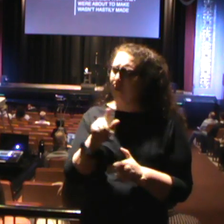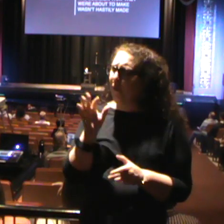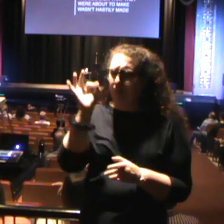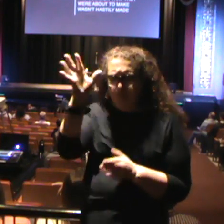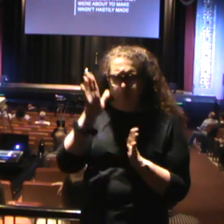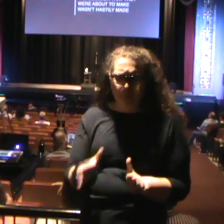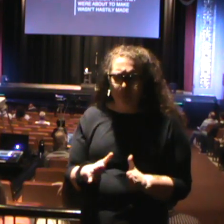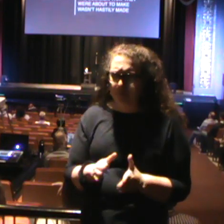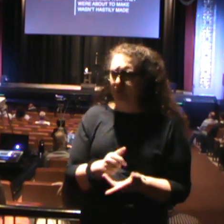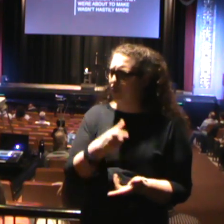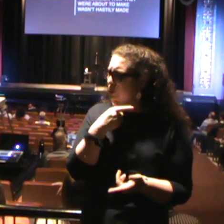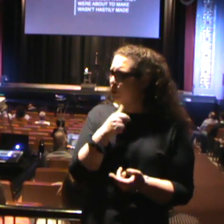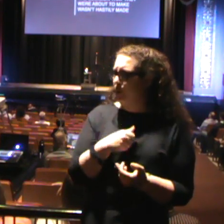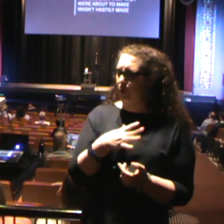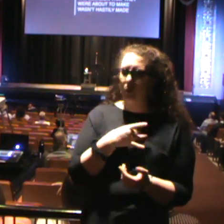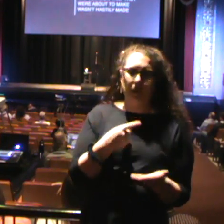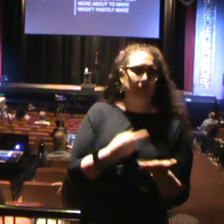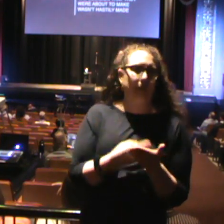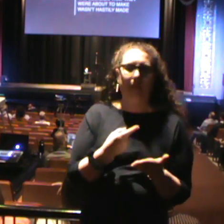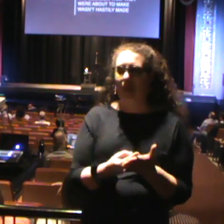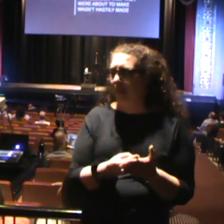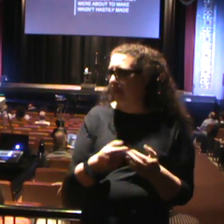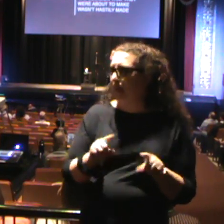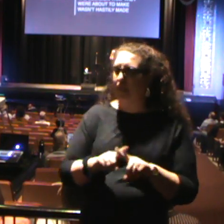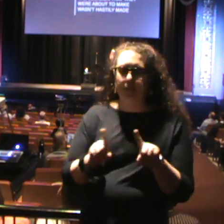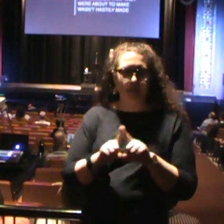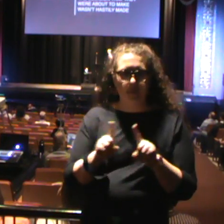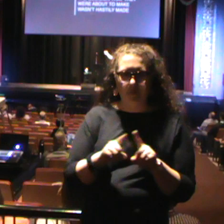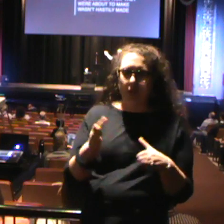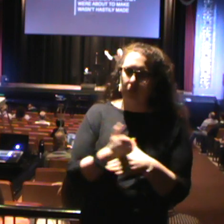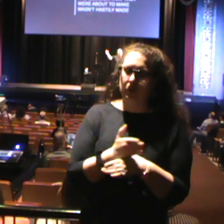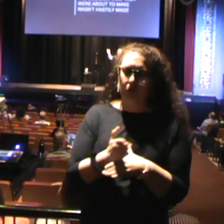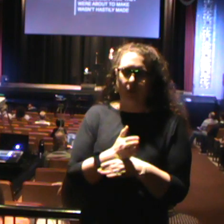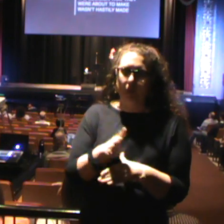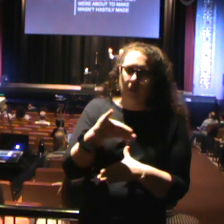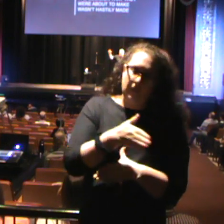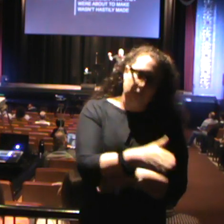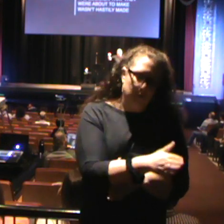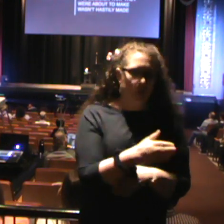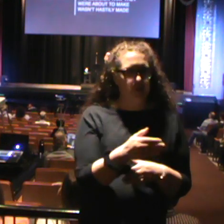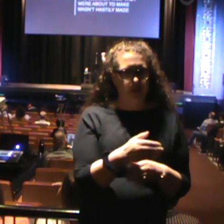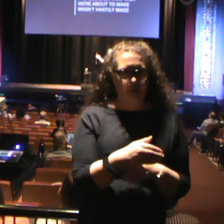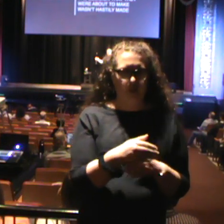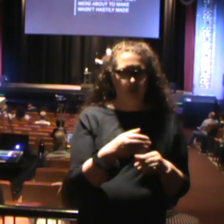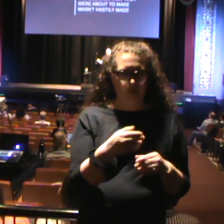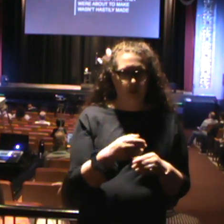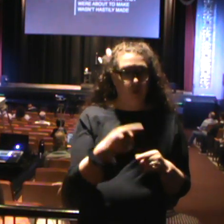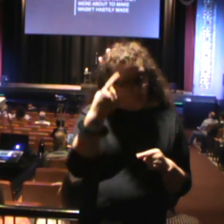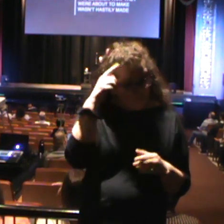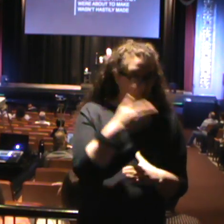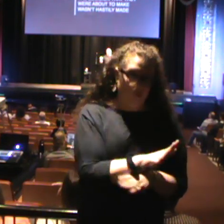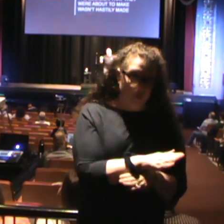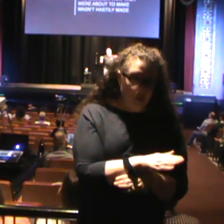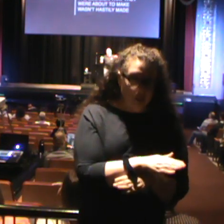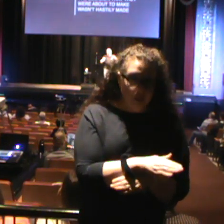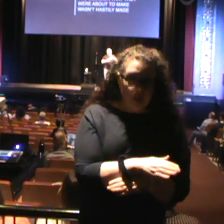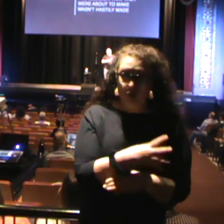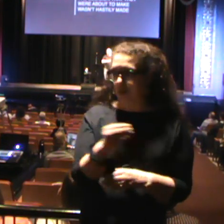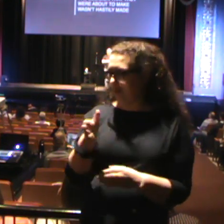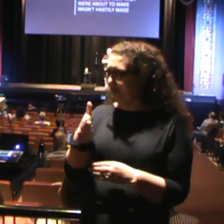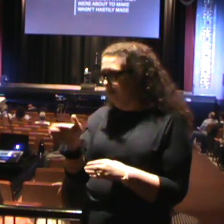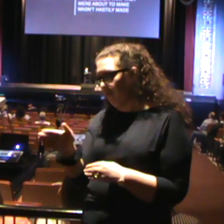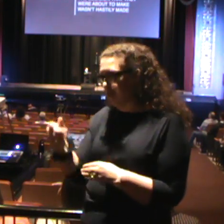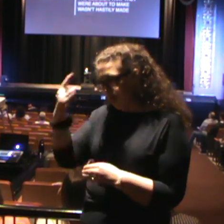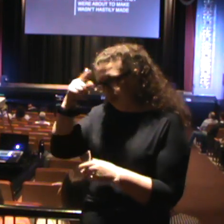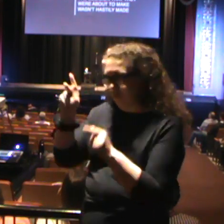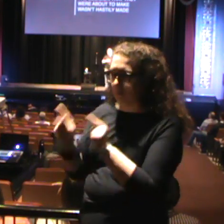man, what it's like to fish for men versus fish, you know, for fish, and kind of a similarity to comparison, but this is